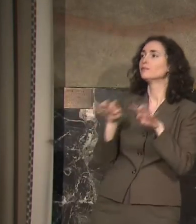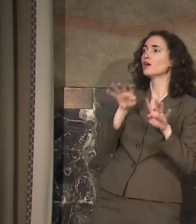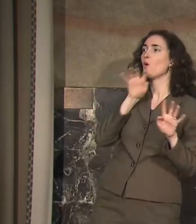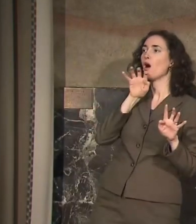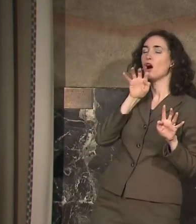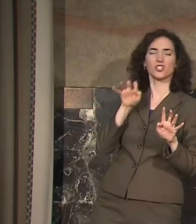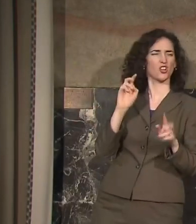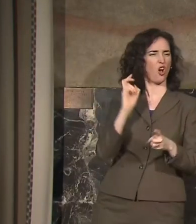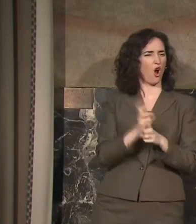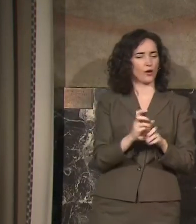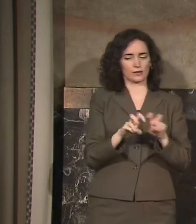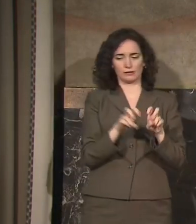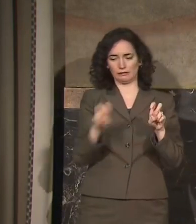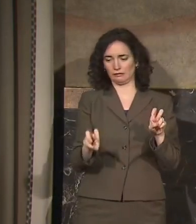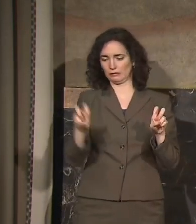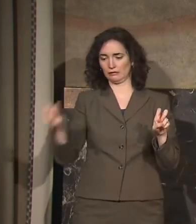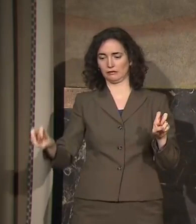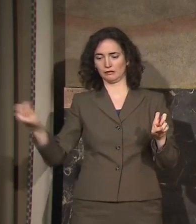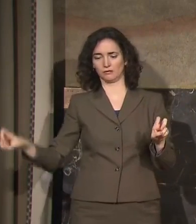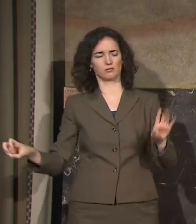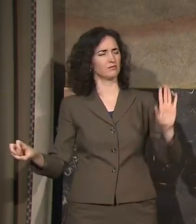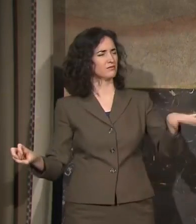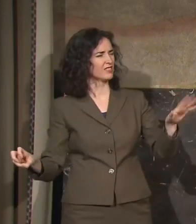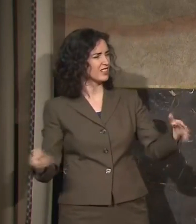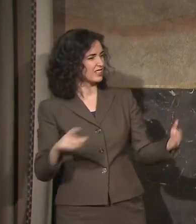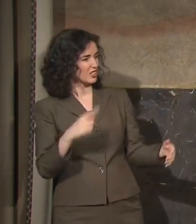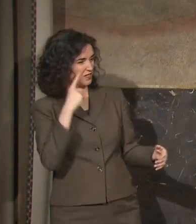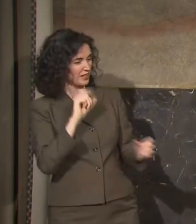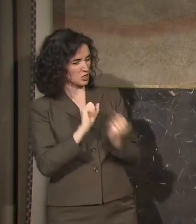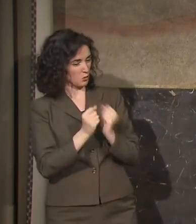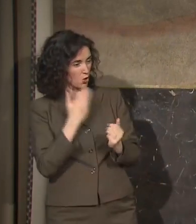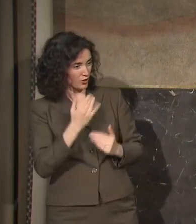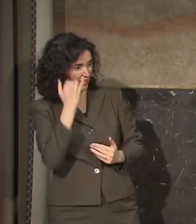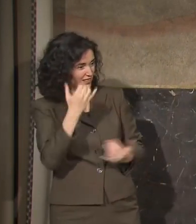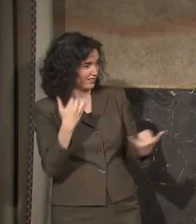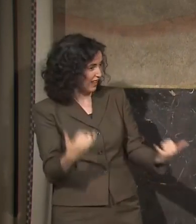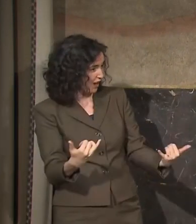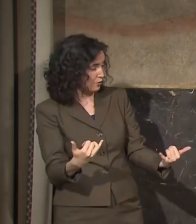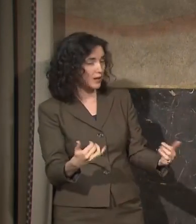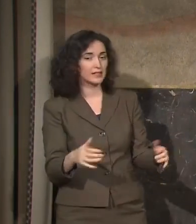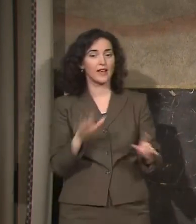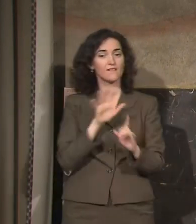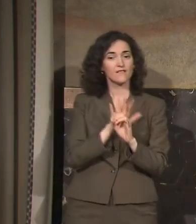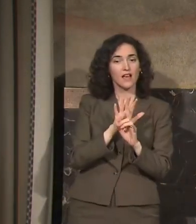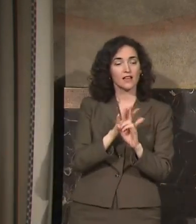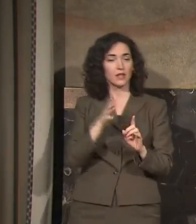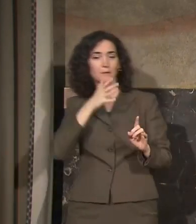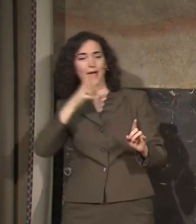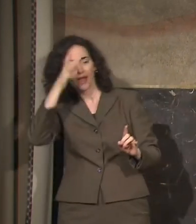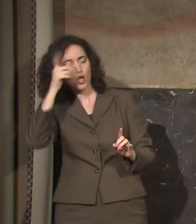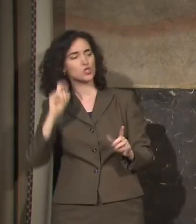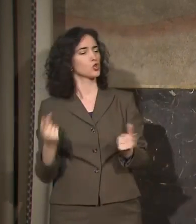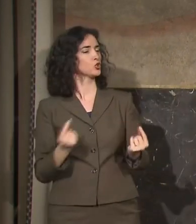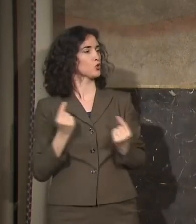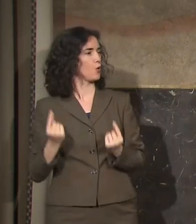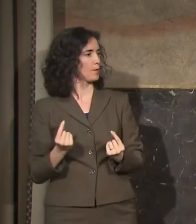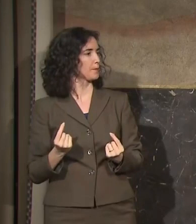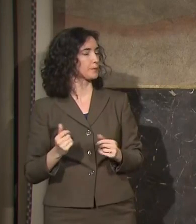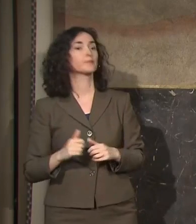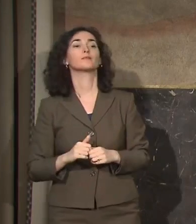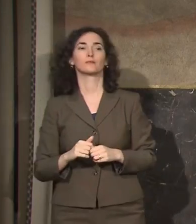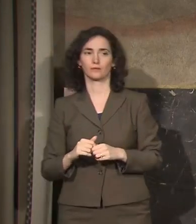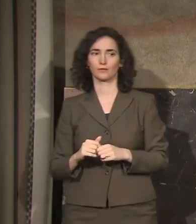distance. Should we be playing sports at all right now, and how should fans and parents behave themselves? Well, first of all,